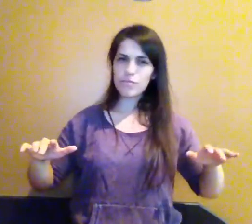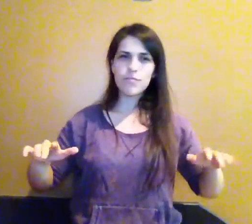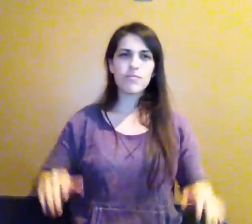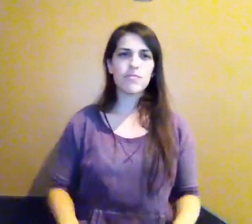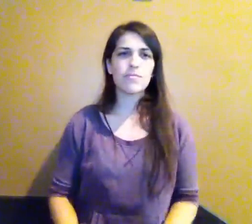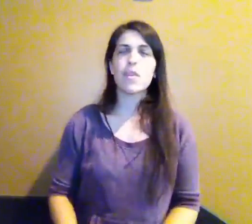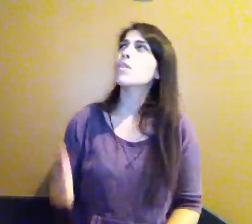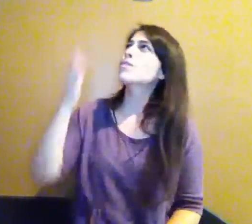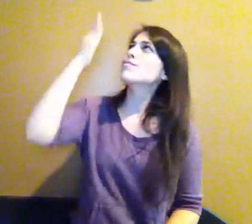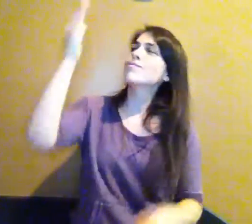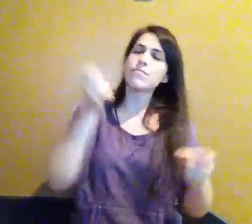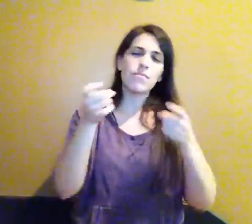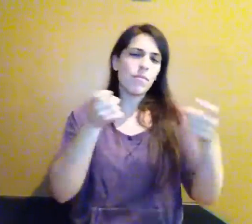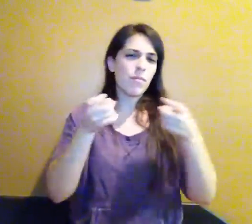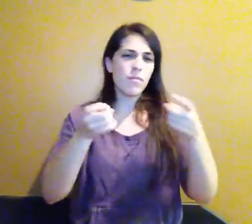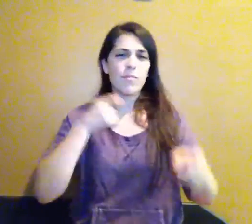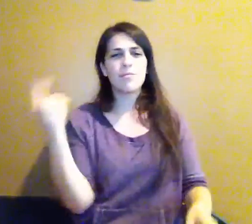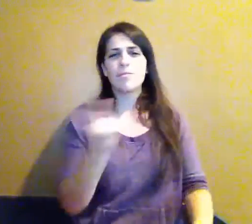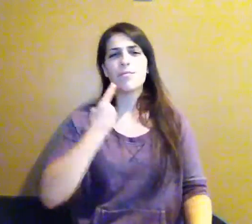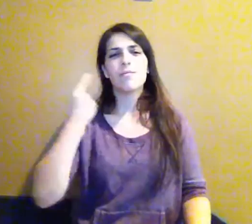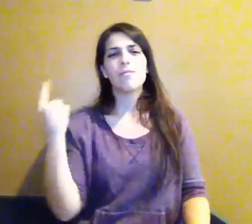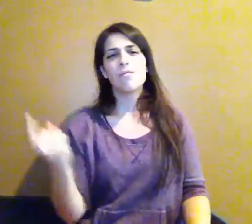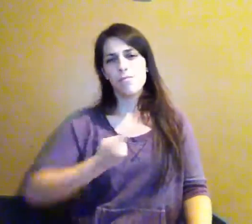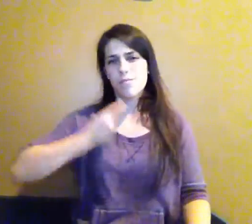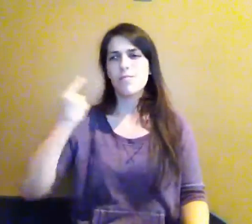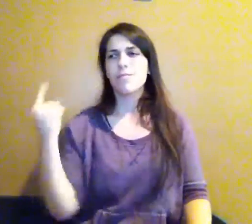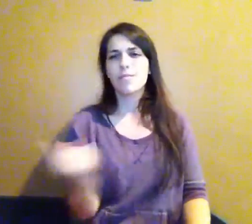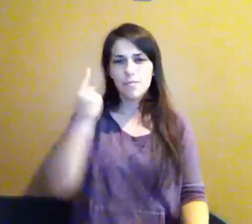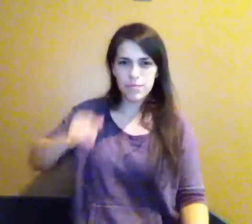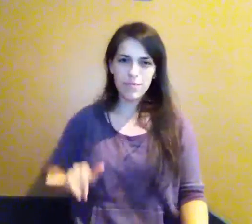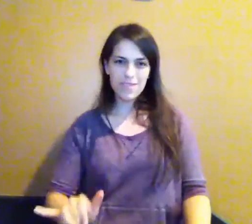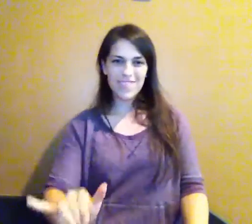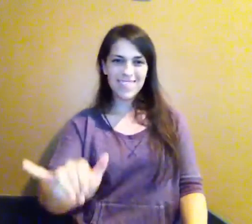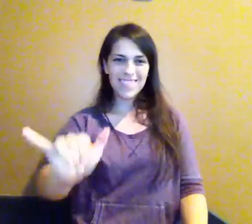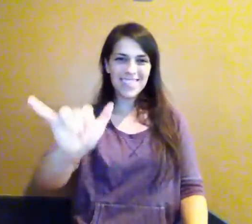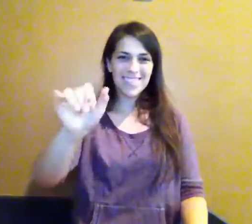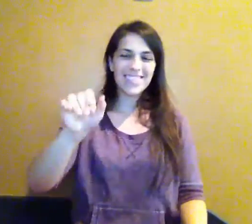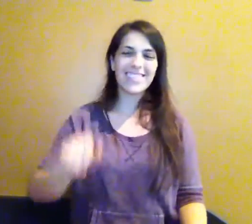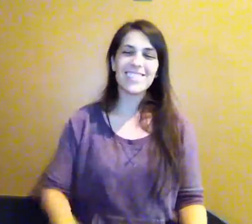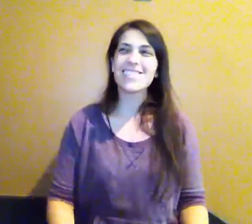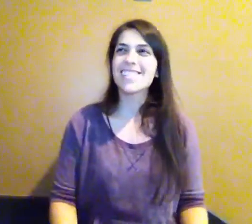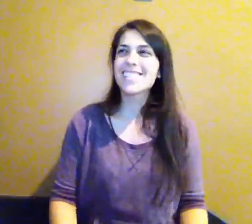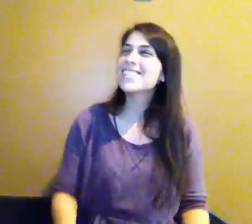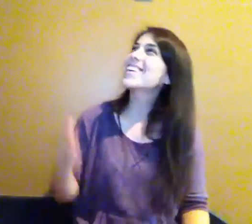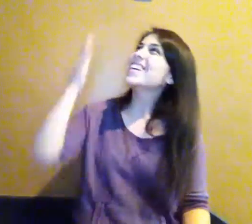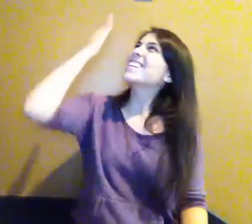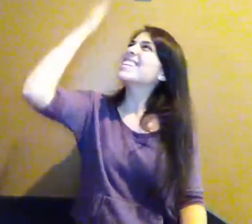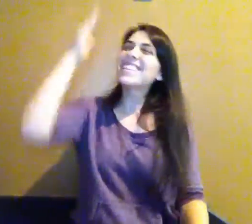You shall reign forevermore You